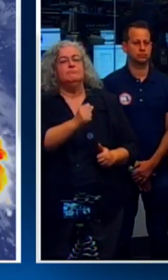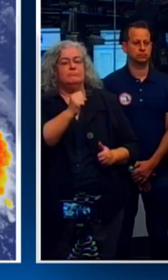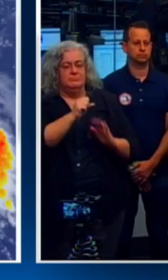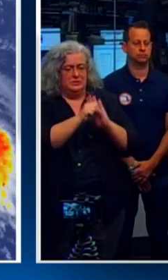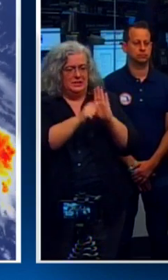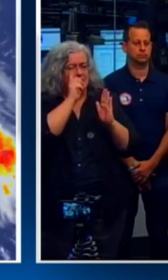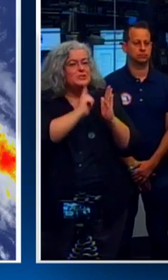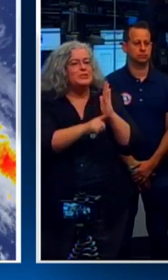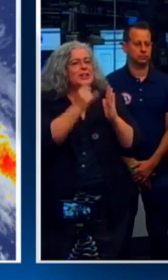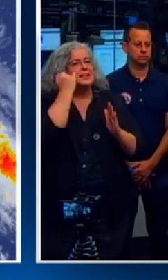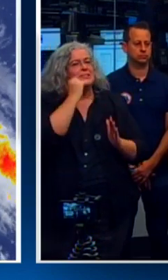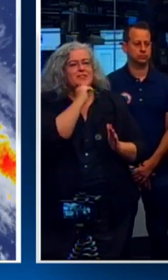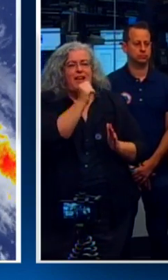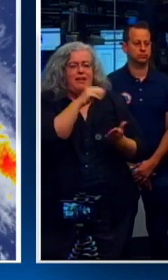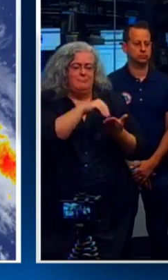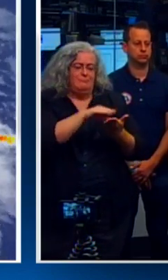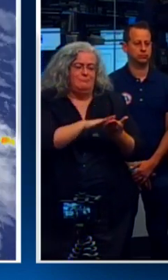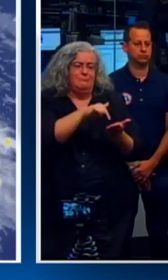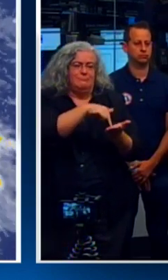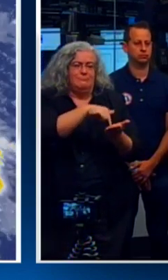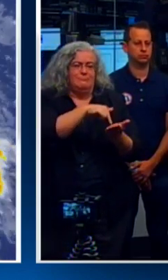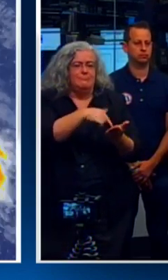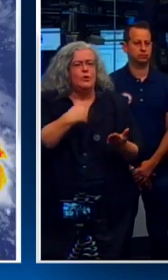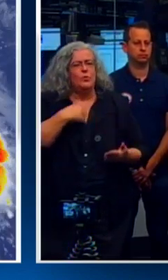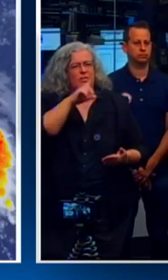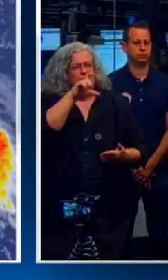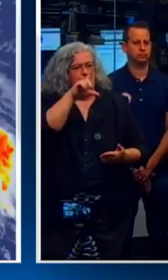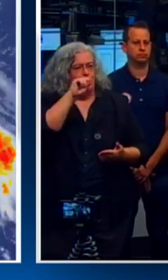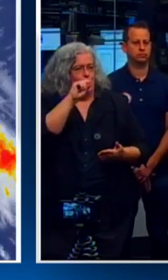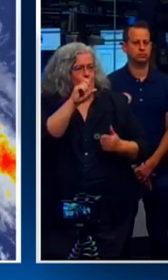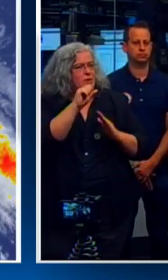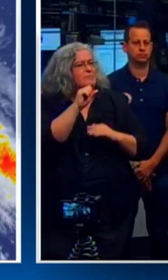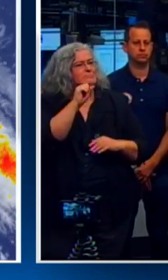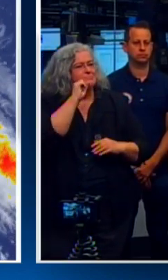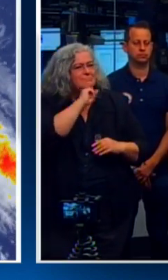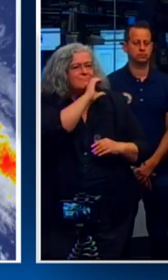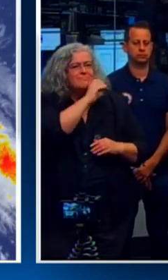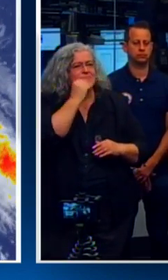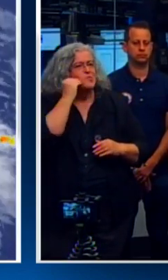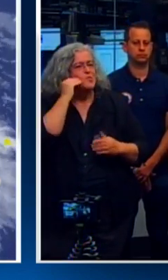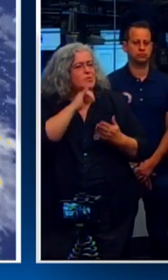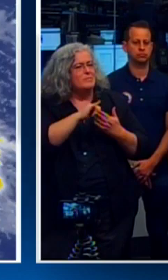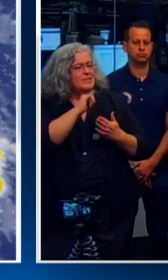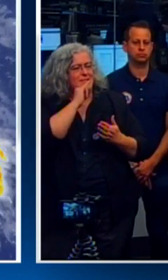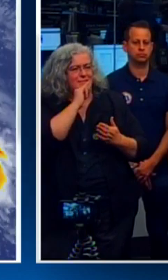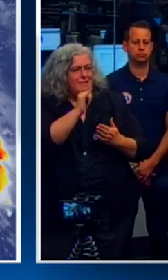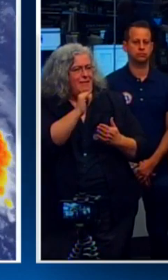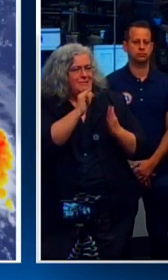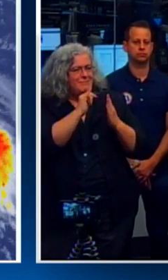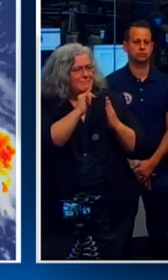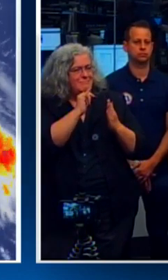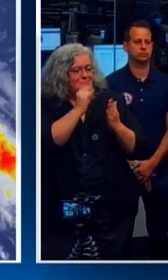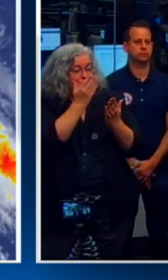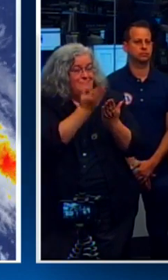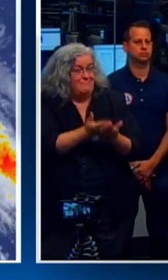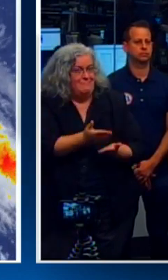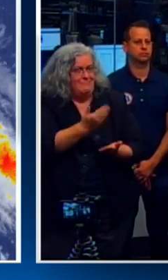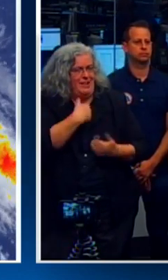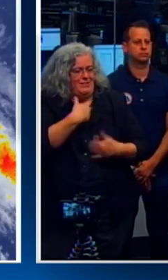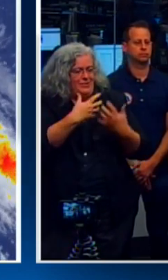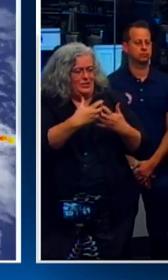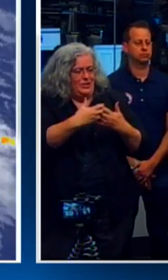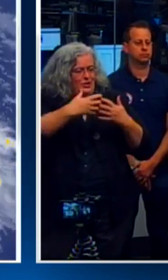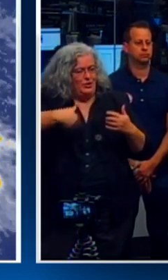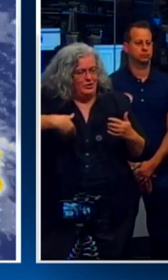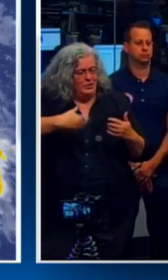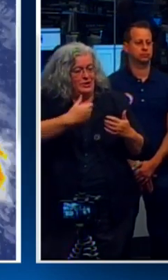120, that we don't have the information for. So there's going to be site checks. There's going to be phone calls to make sure that